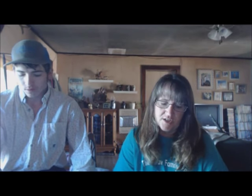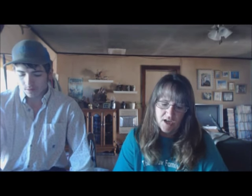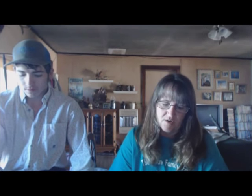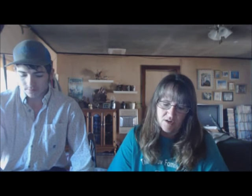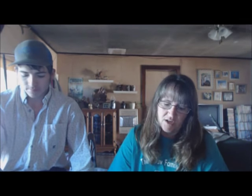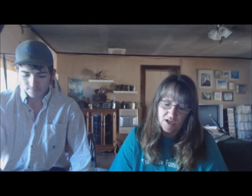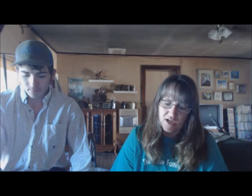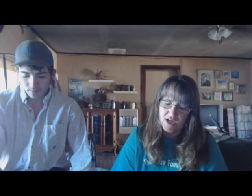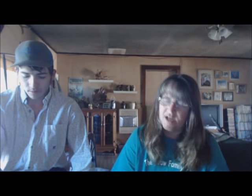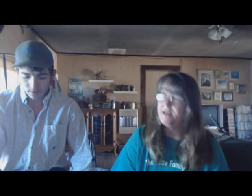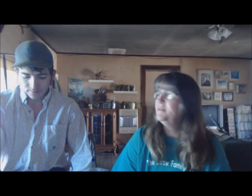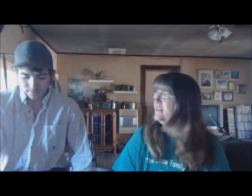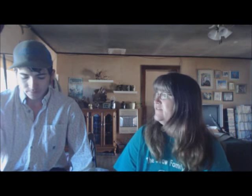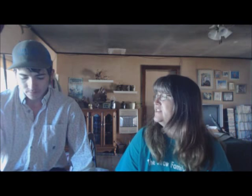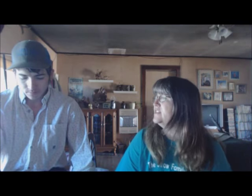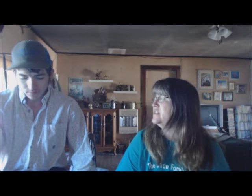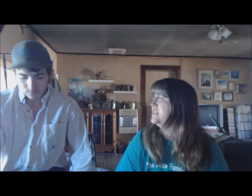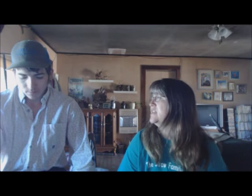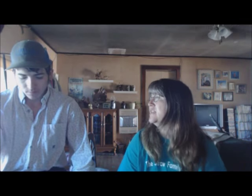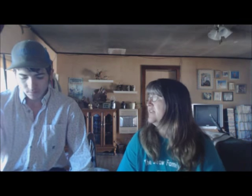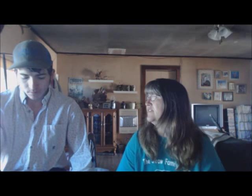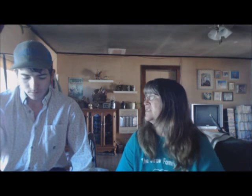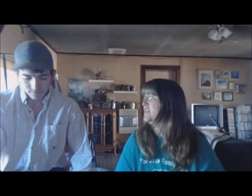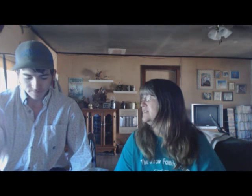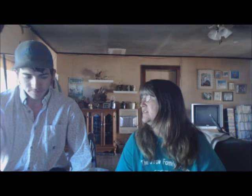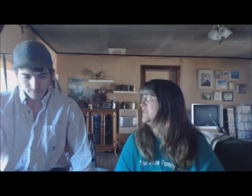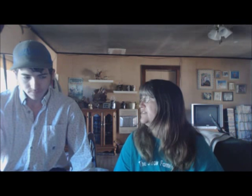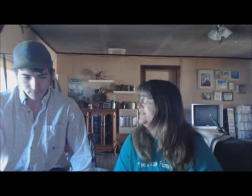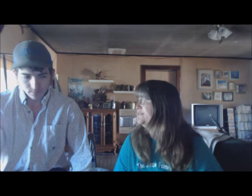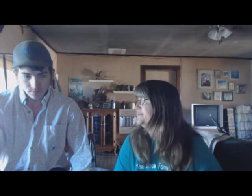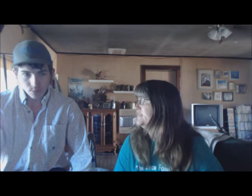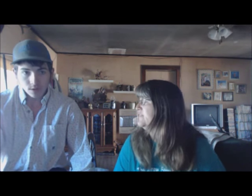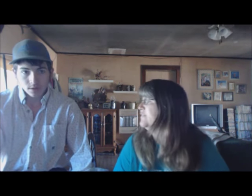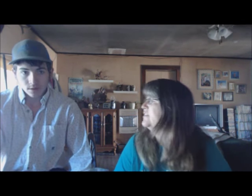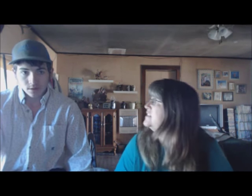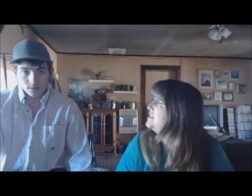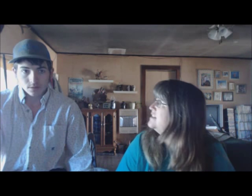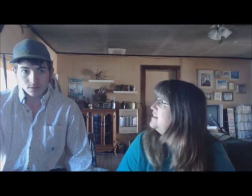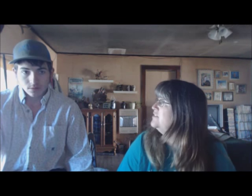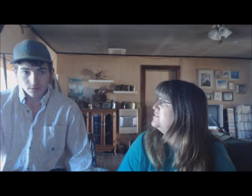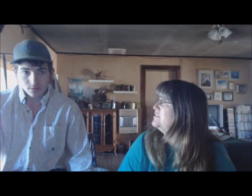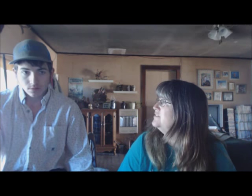So, alright, mending fences. Daddy fixed the legs on the trailer. Have we fixed anything else?